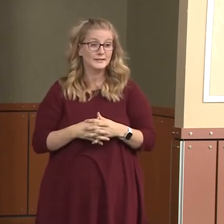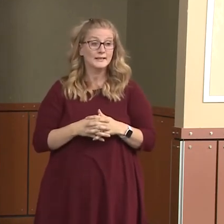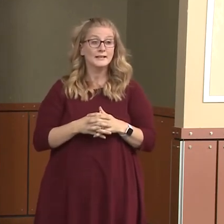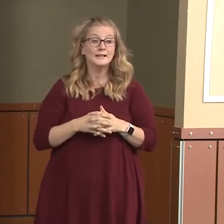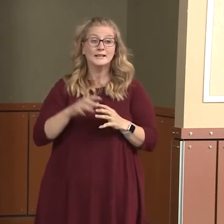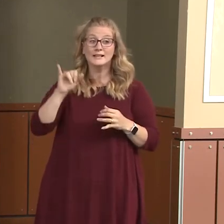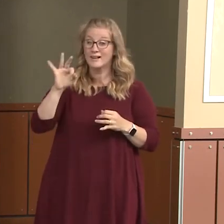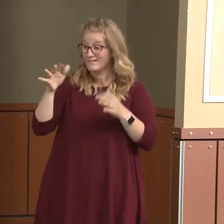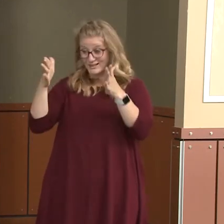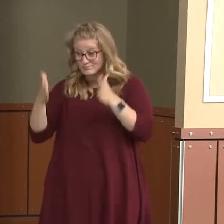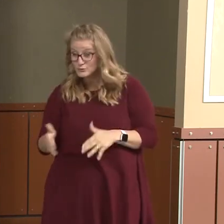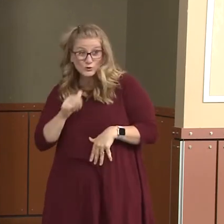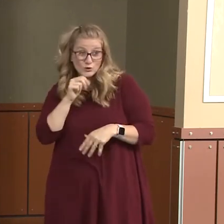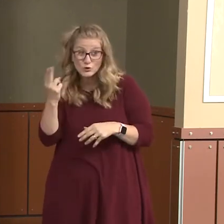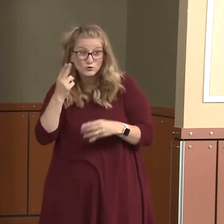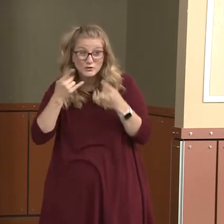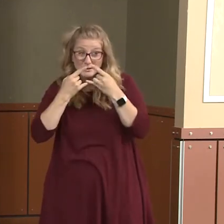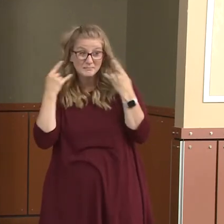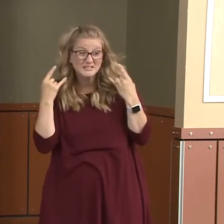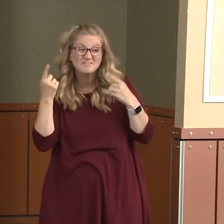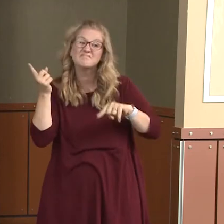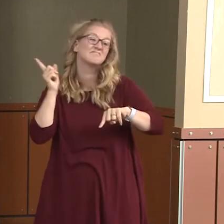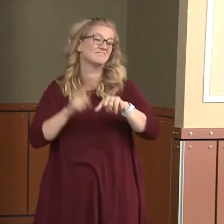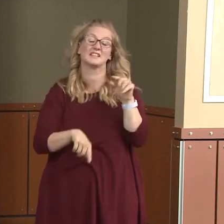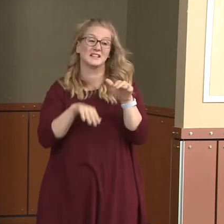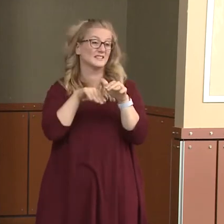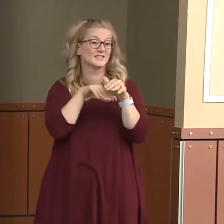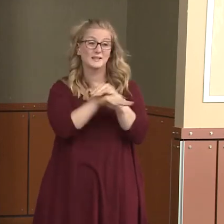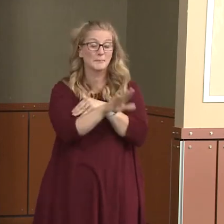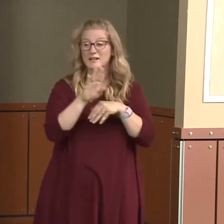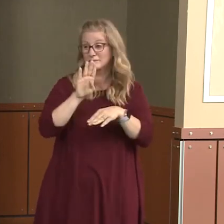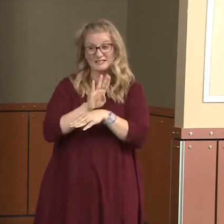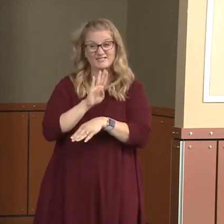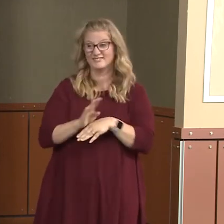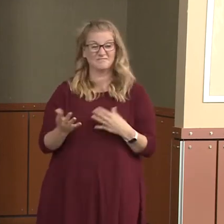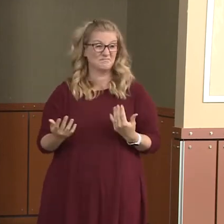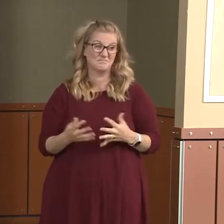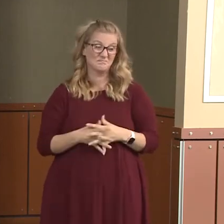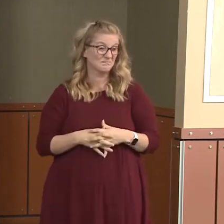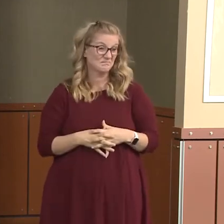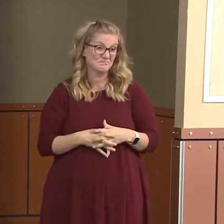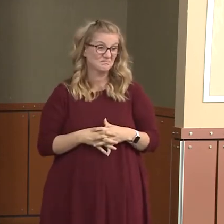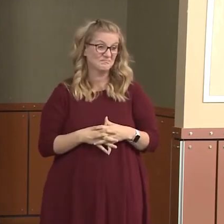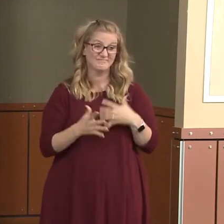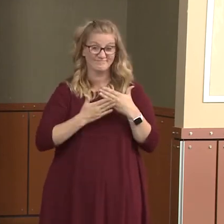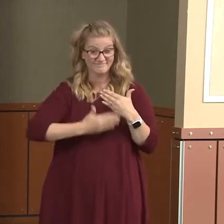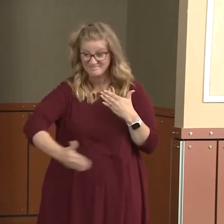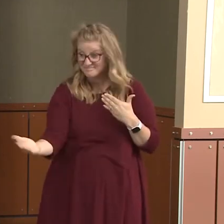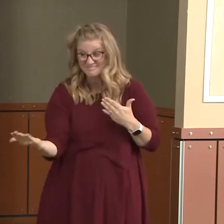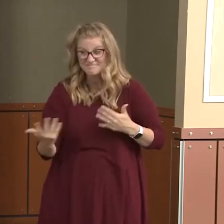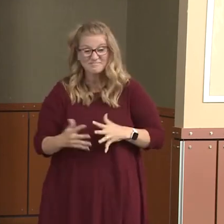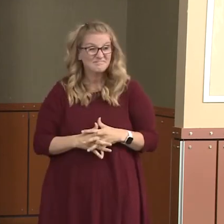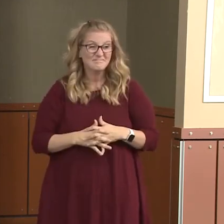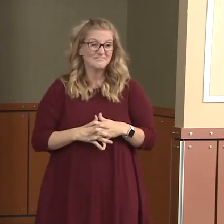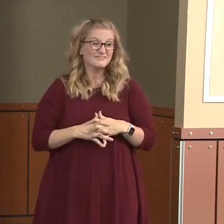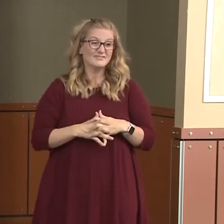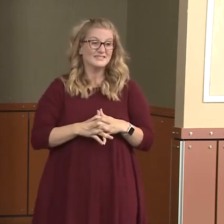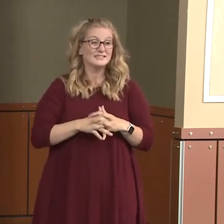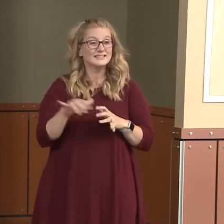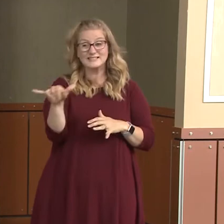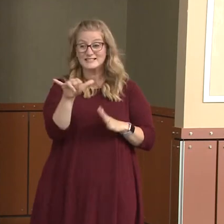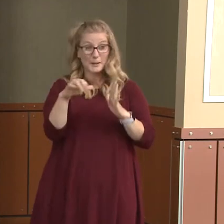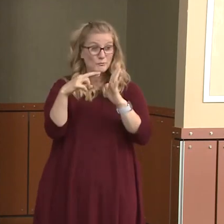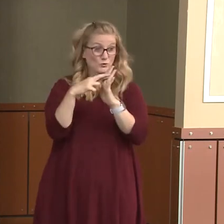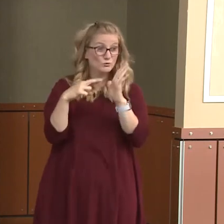they should not be allowed within that business. This mirrors the rule that the